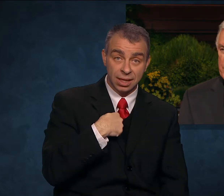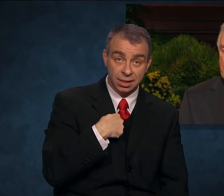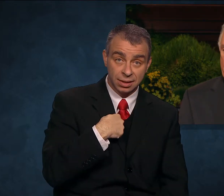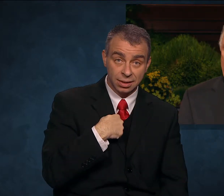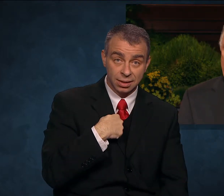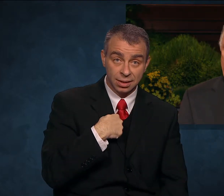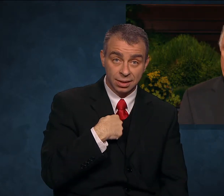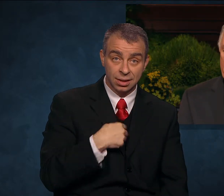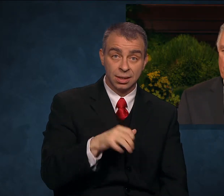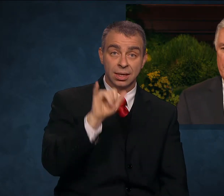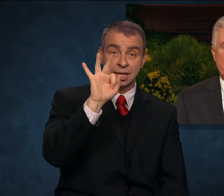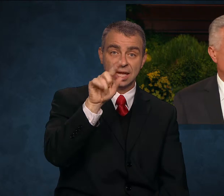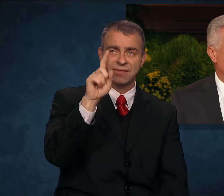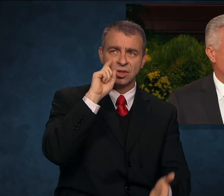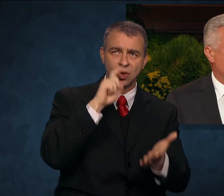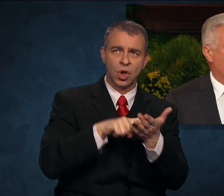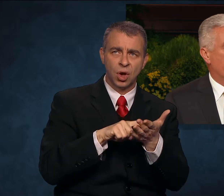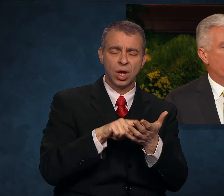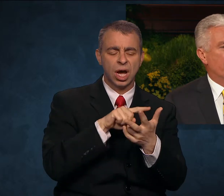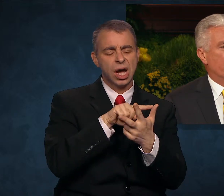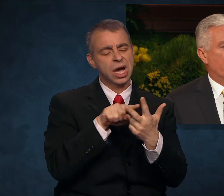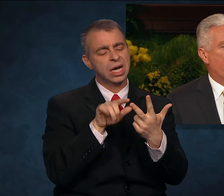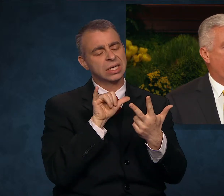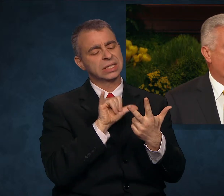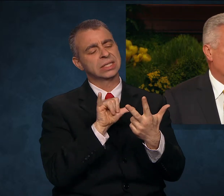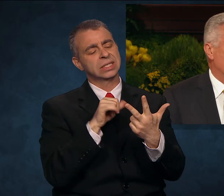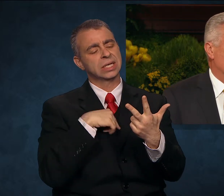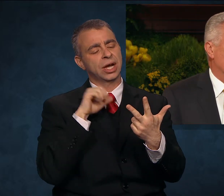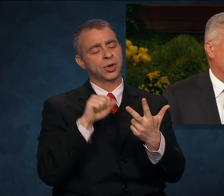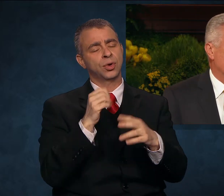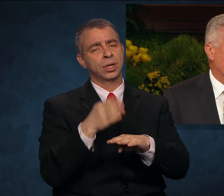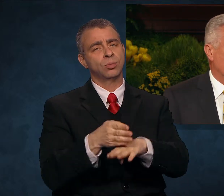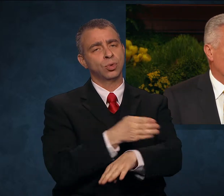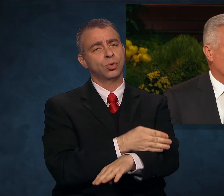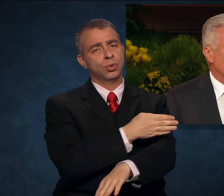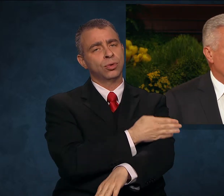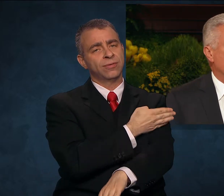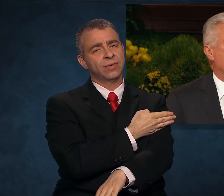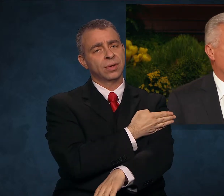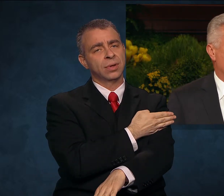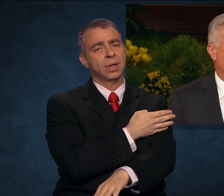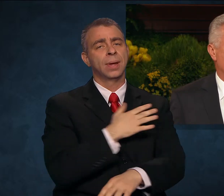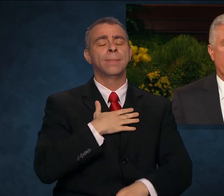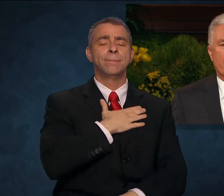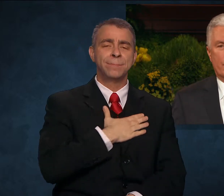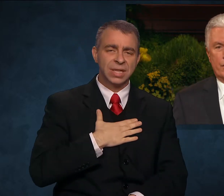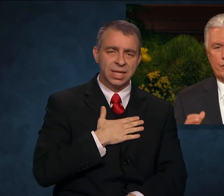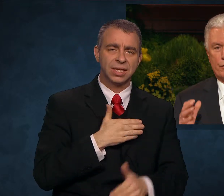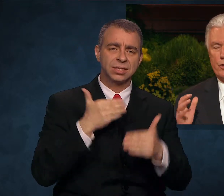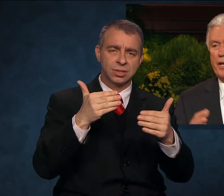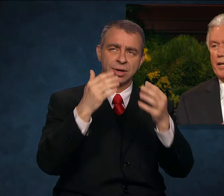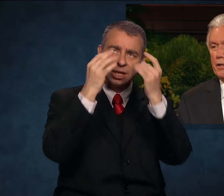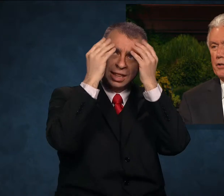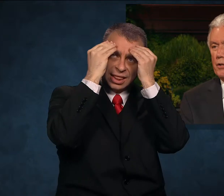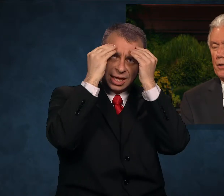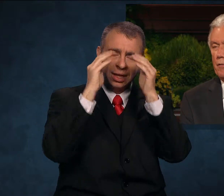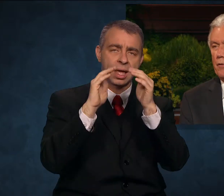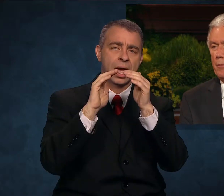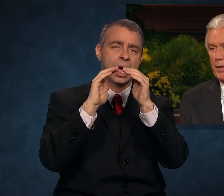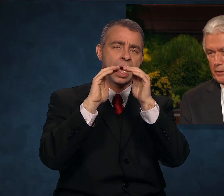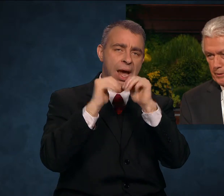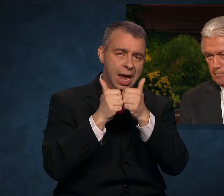If you see room for improvement, I ask you to consider what could be done to change